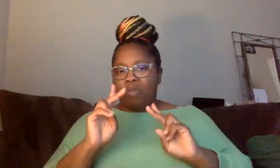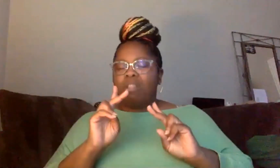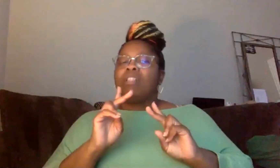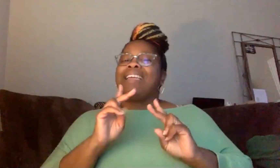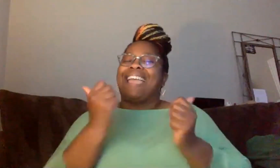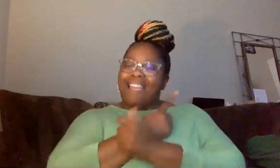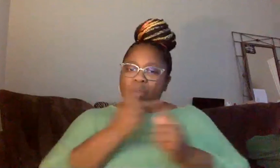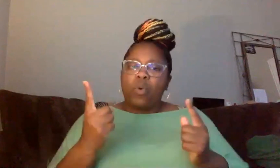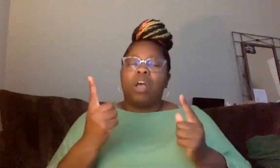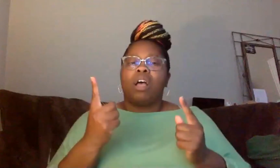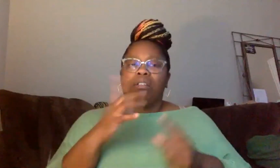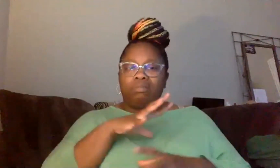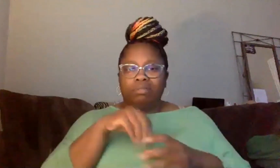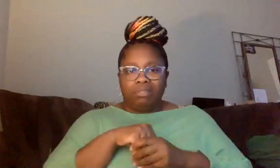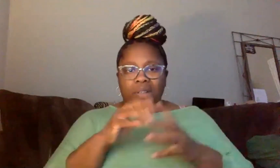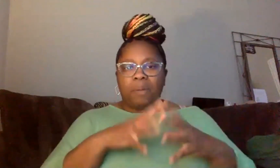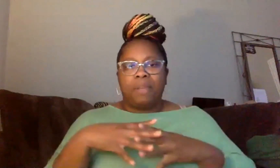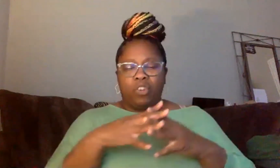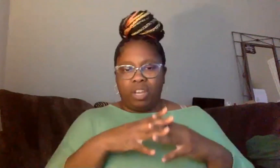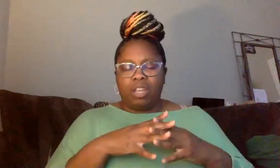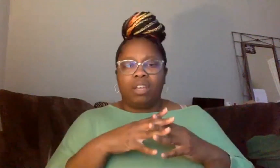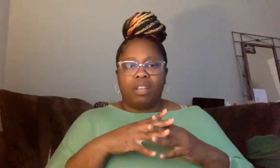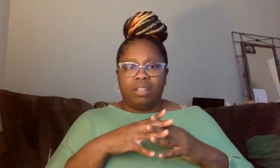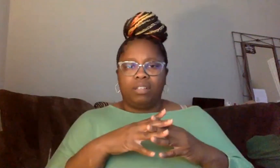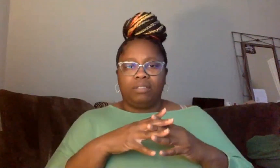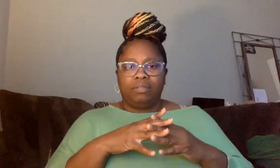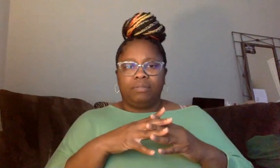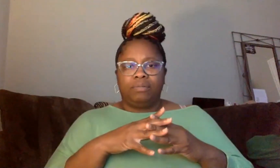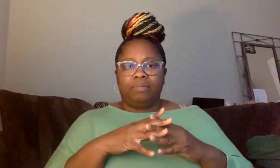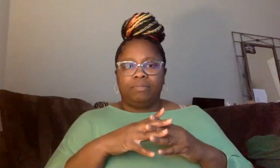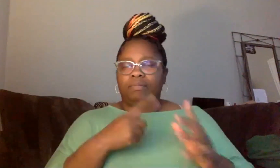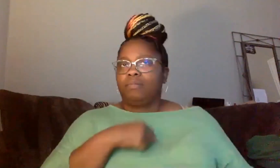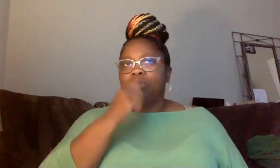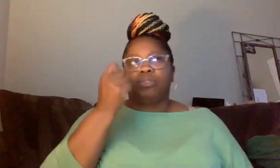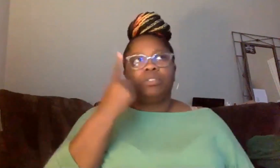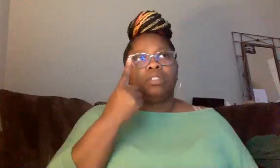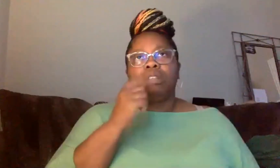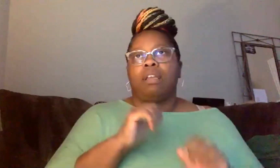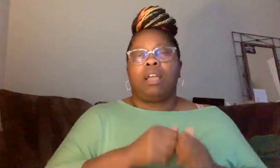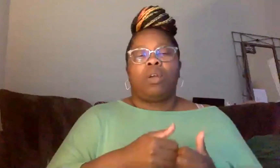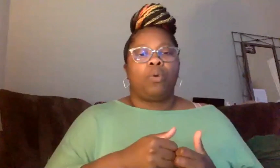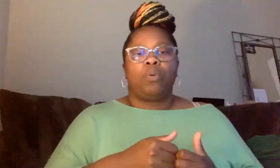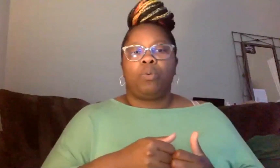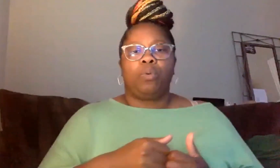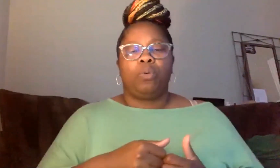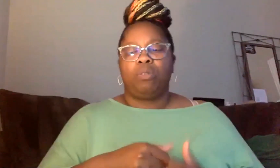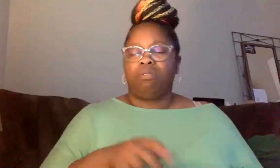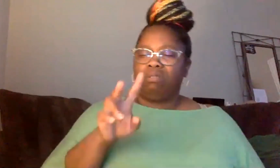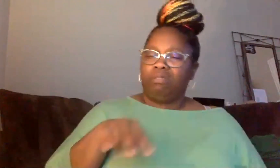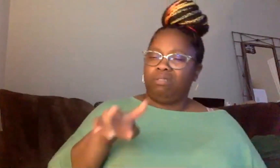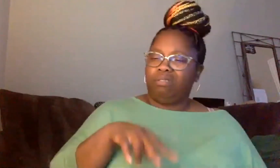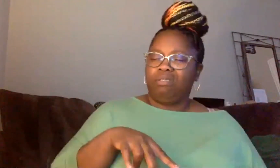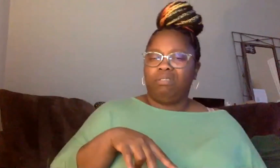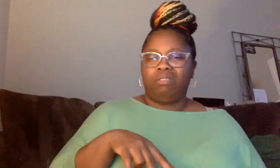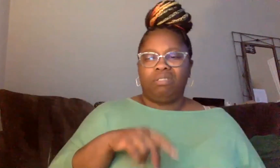that is within America that is actually fighting this. Like, it's, just don't understand how we see these things and we don't think racial discrimination or we don't